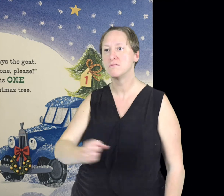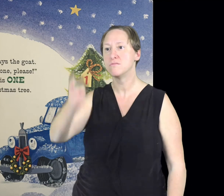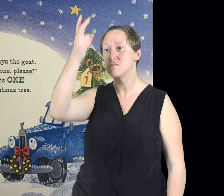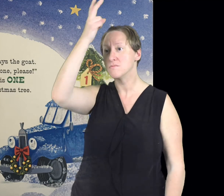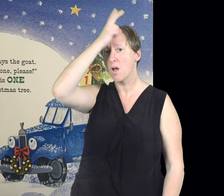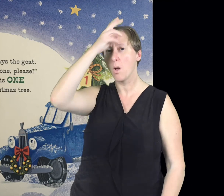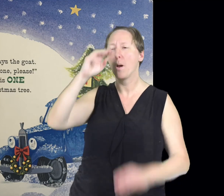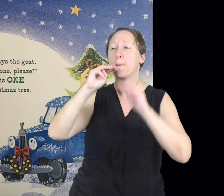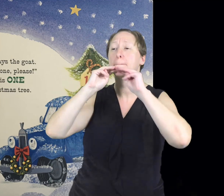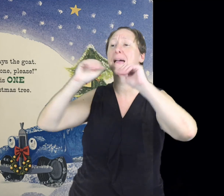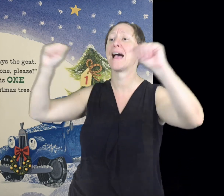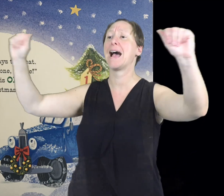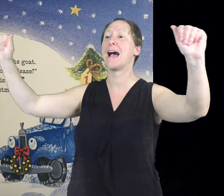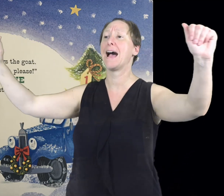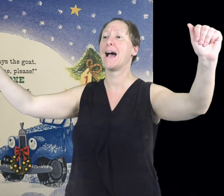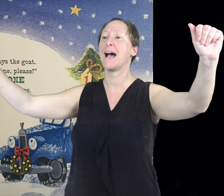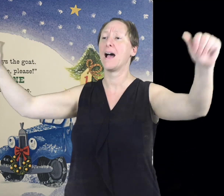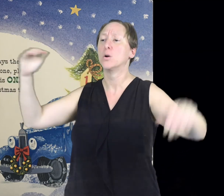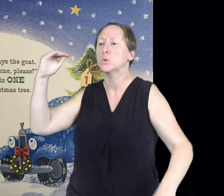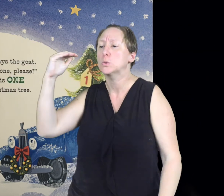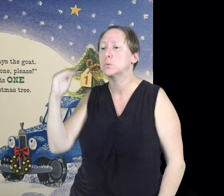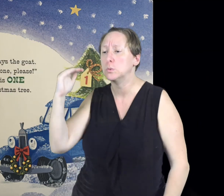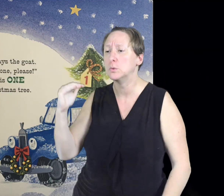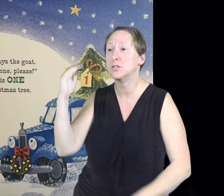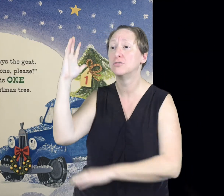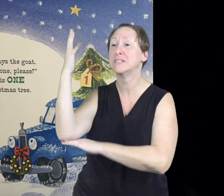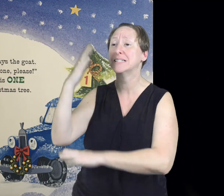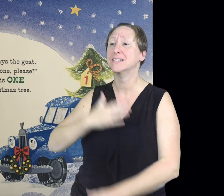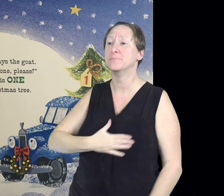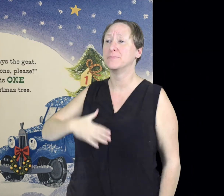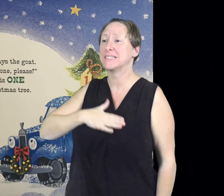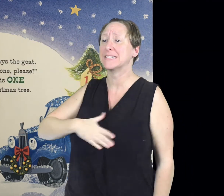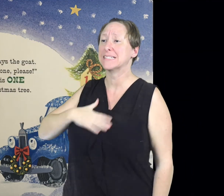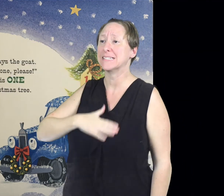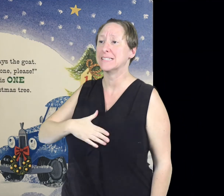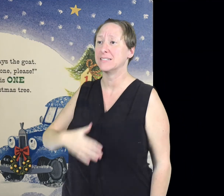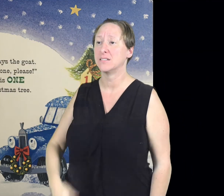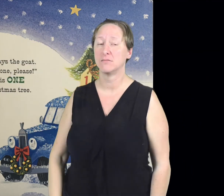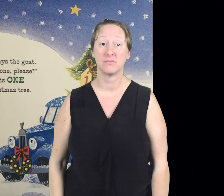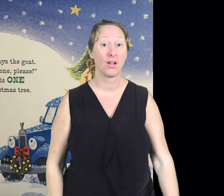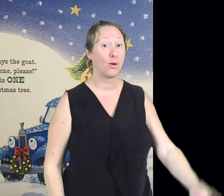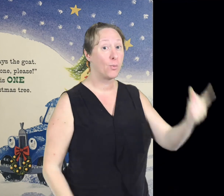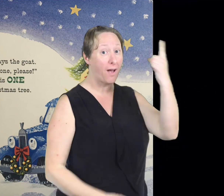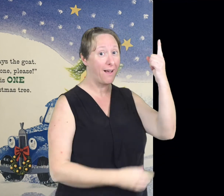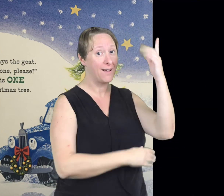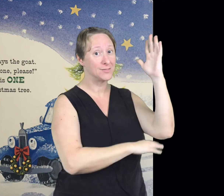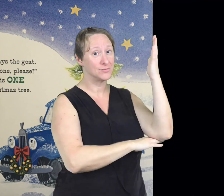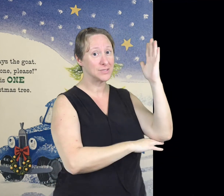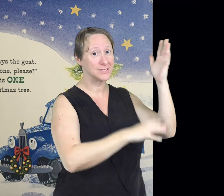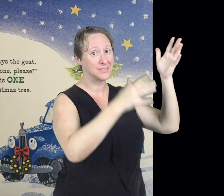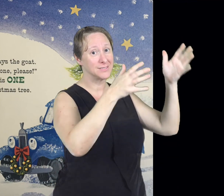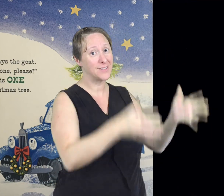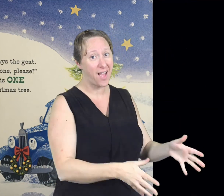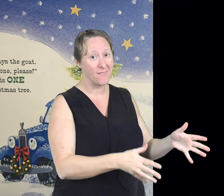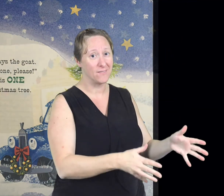green says the goat this short one please now there is one green Christmas tree